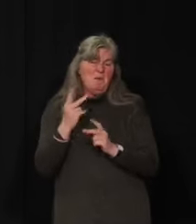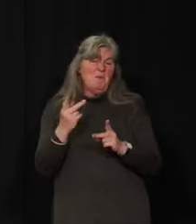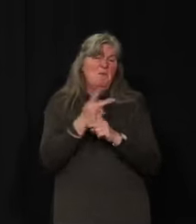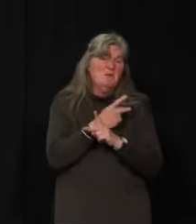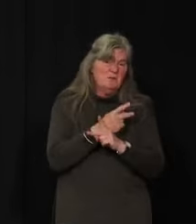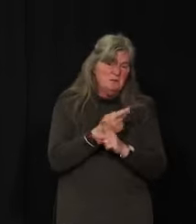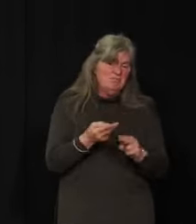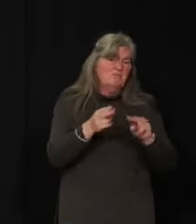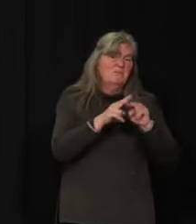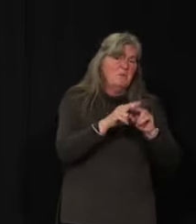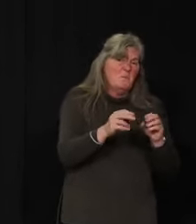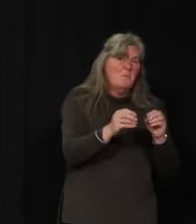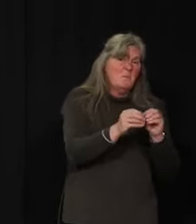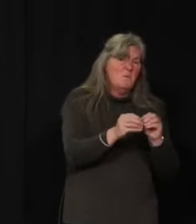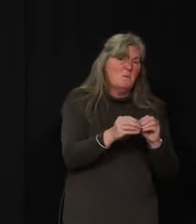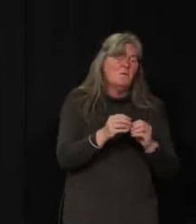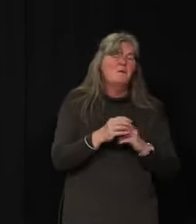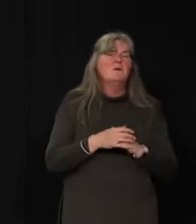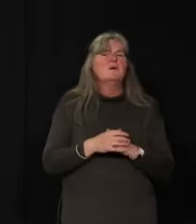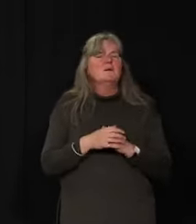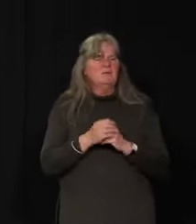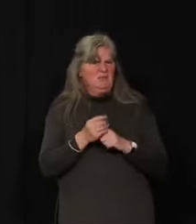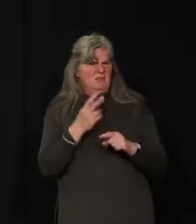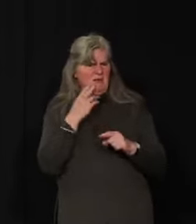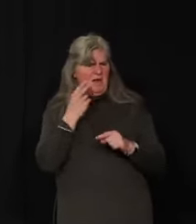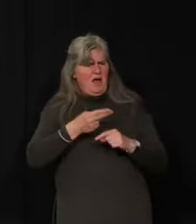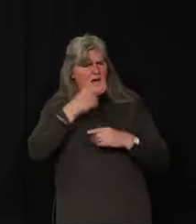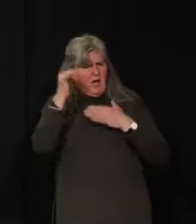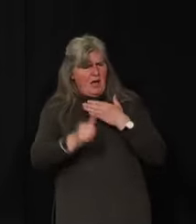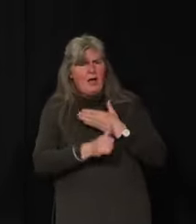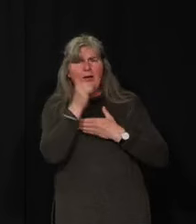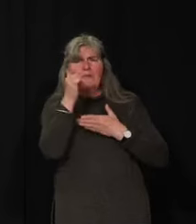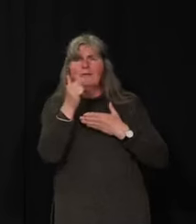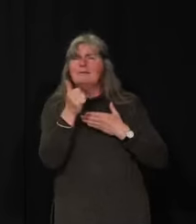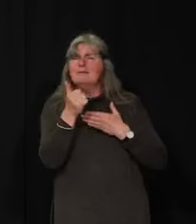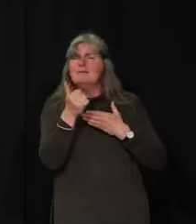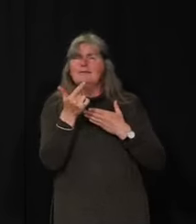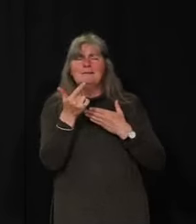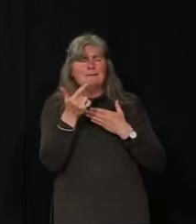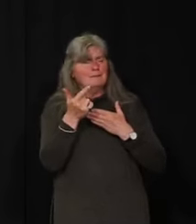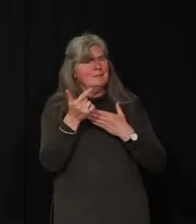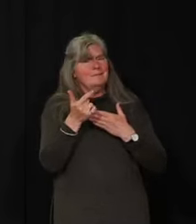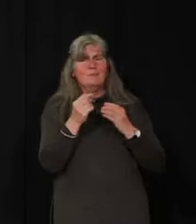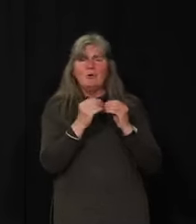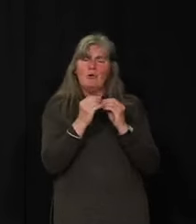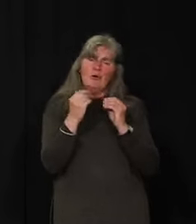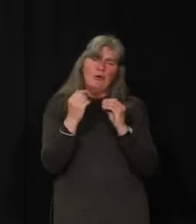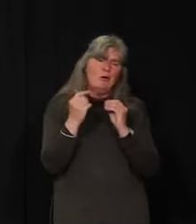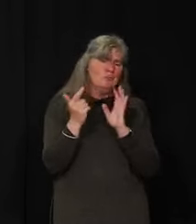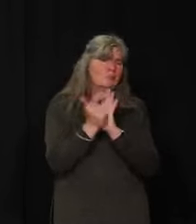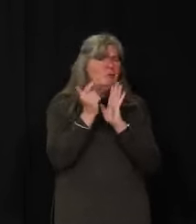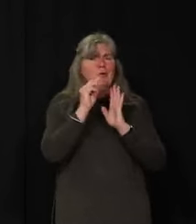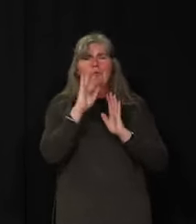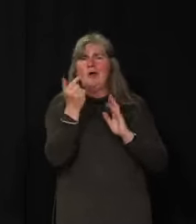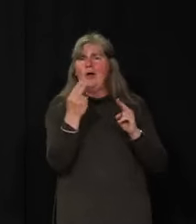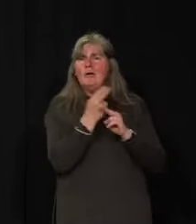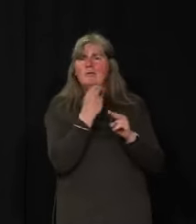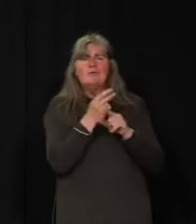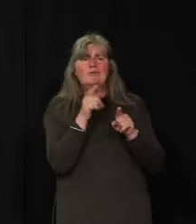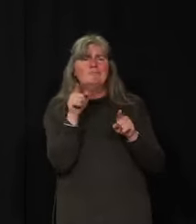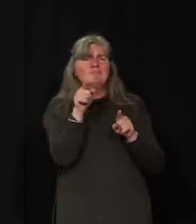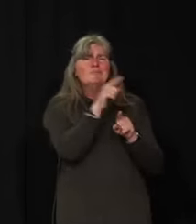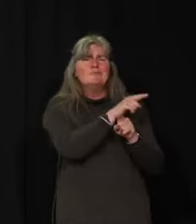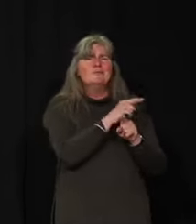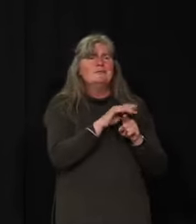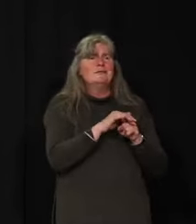crisis is related to high risks, high rates of illicit drug use and deaths and